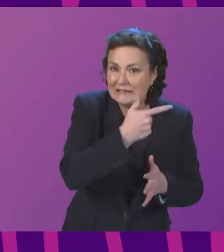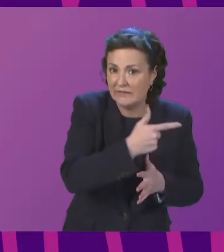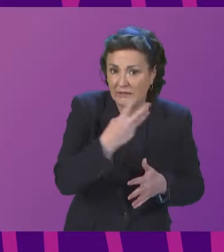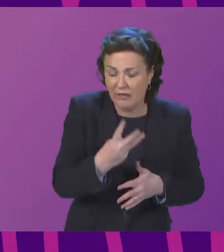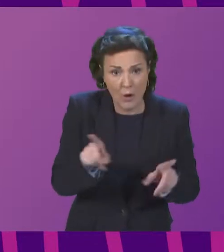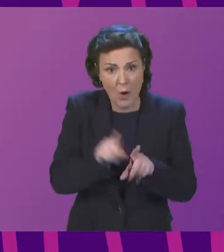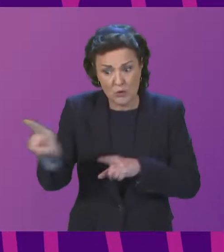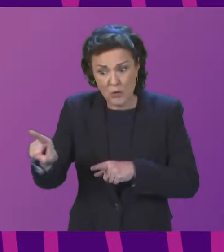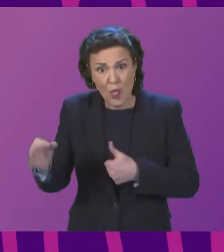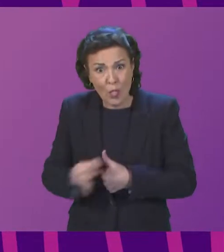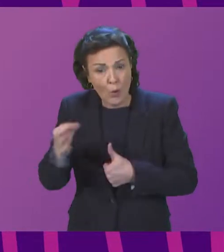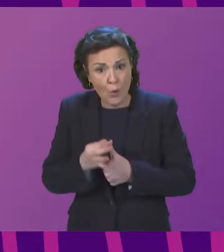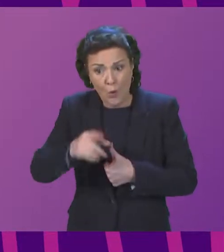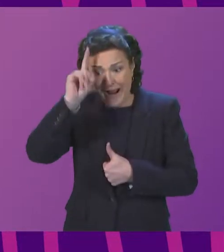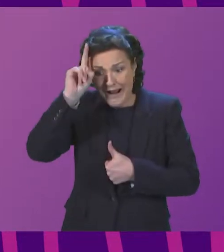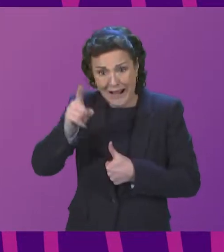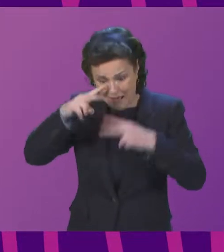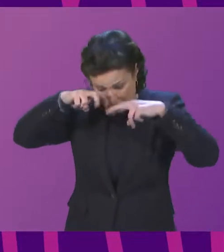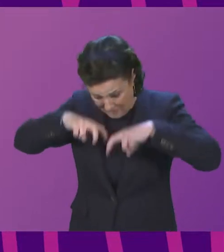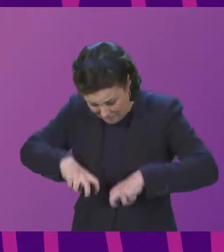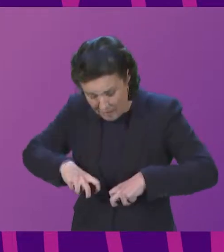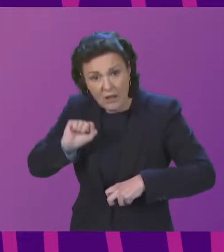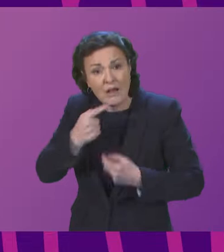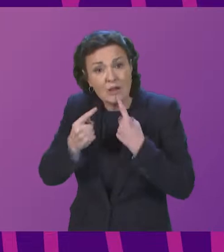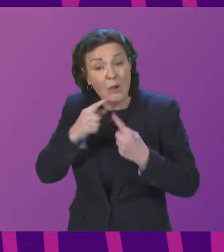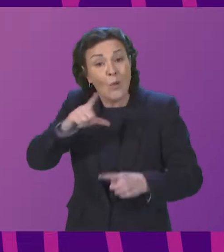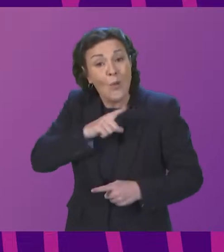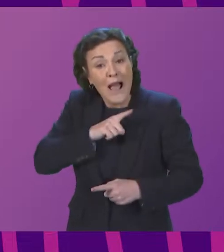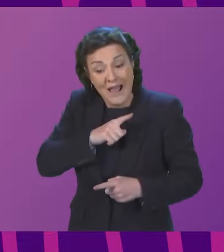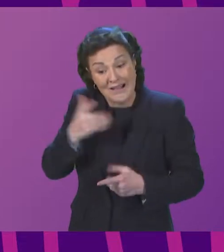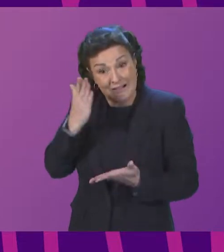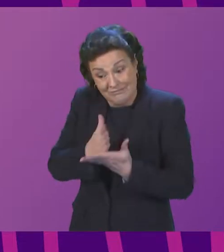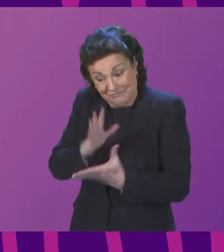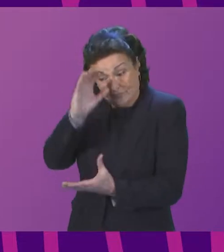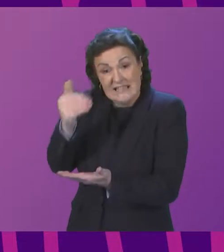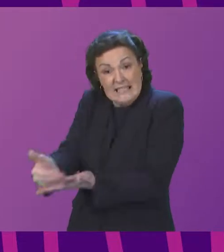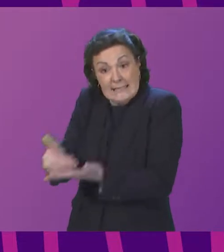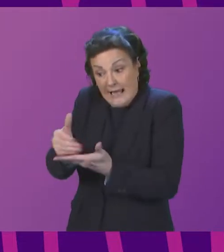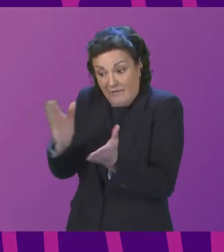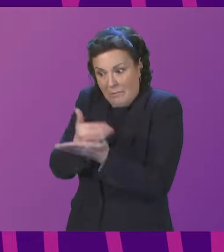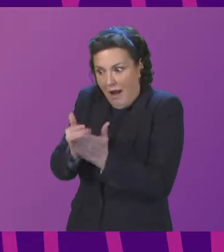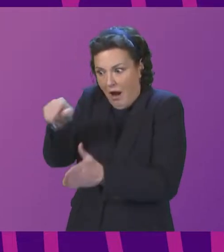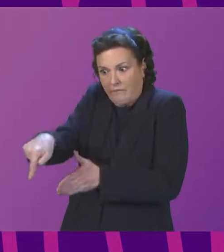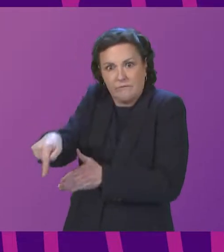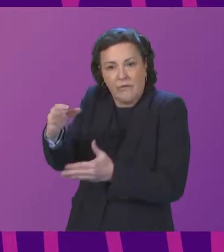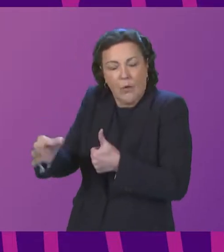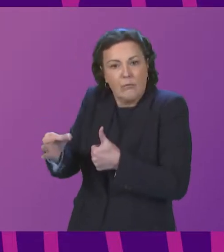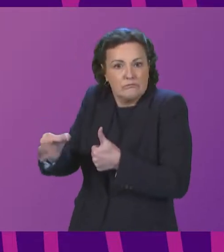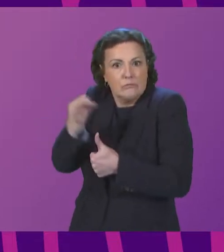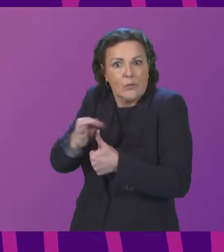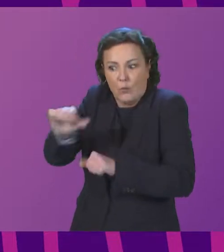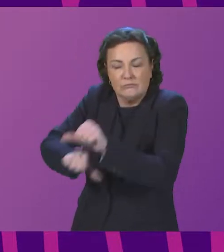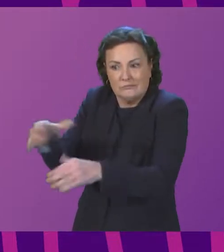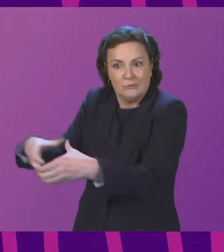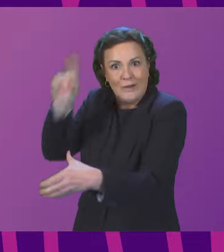interrogate the information it holds as it is held in a court interlocutor. The committee therefore agreed to write to the minister to ask how the